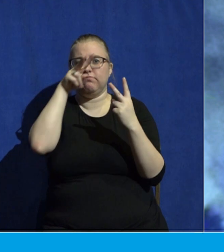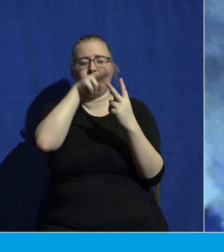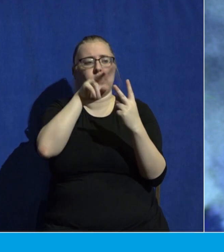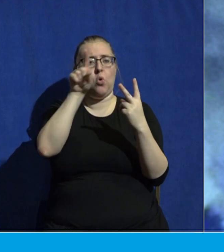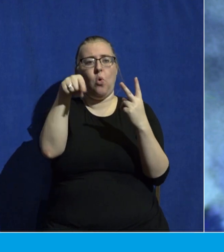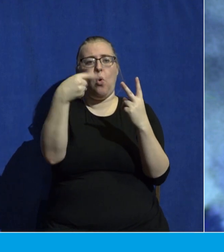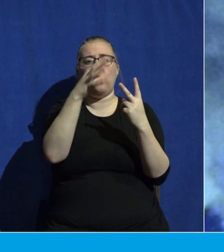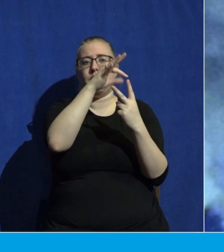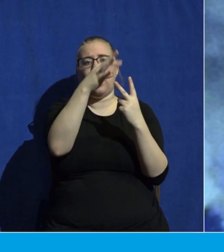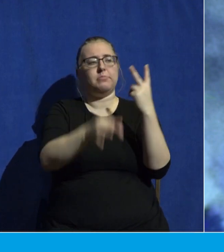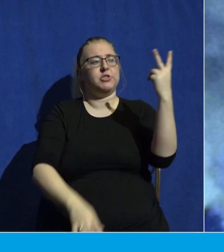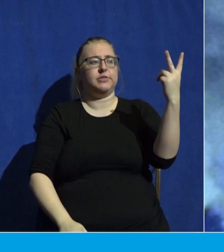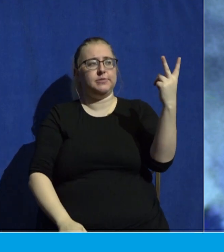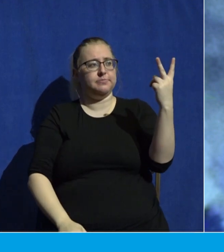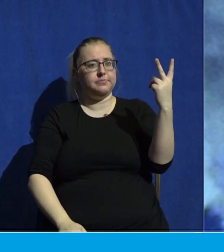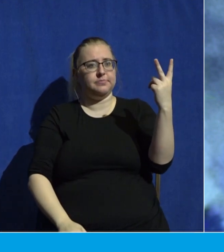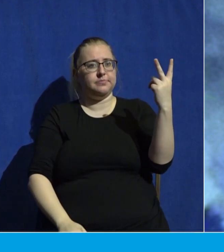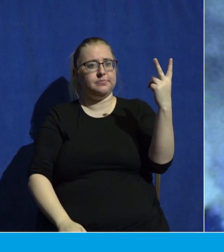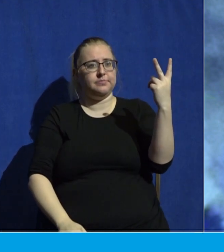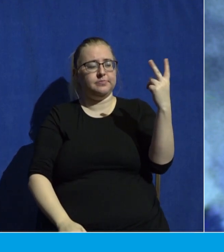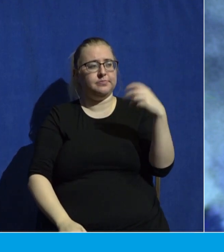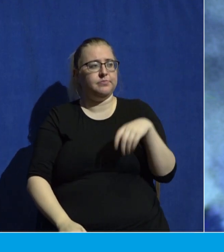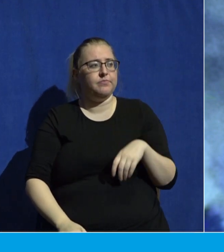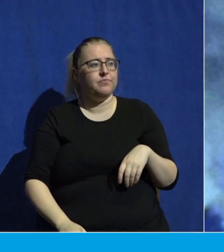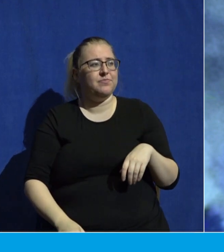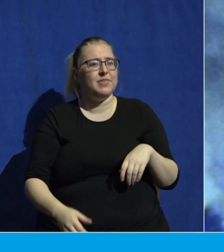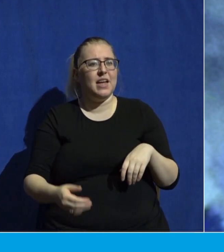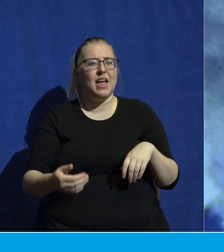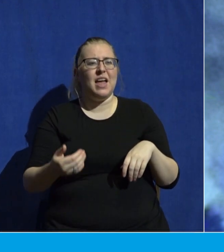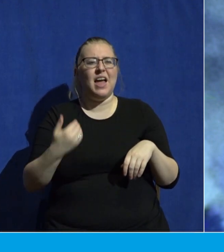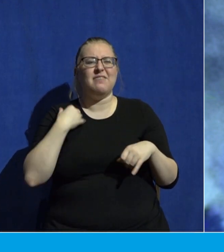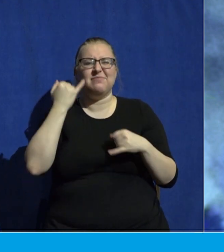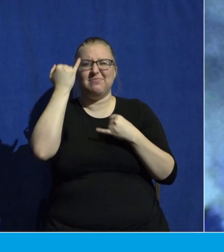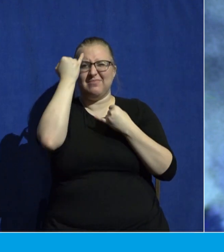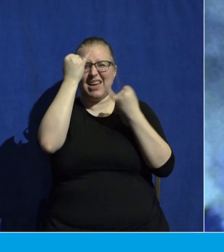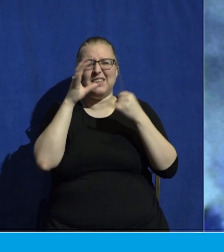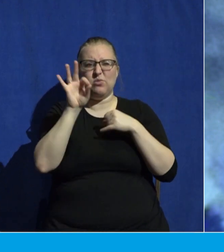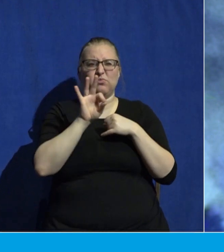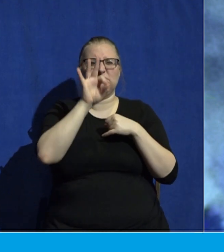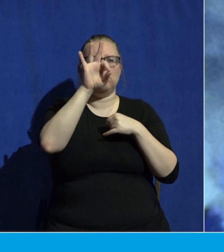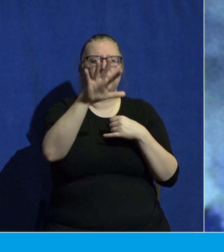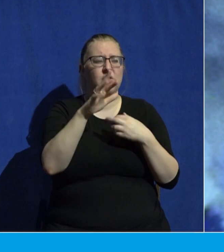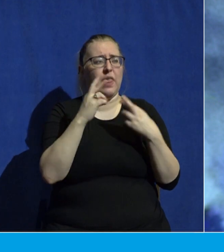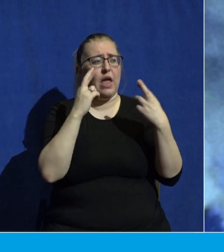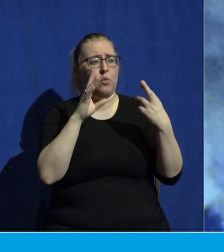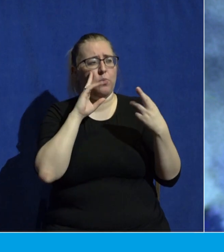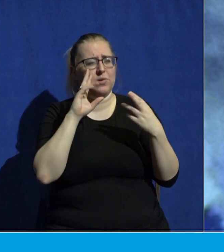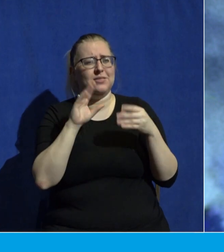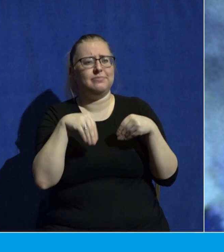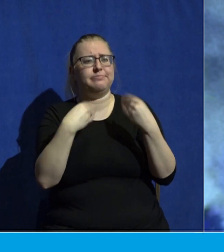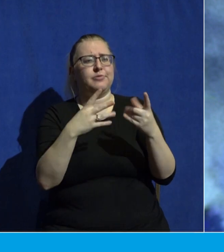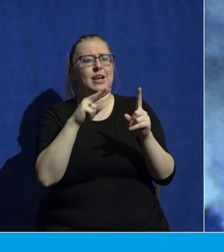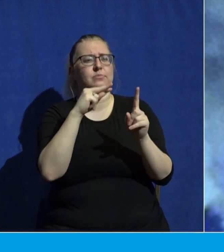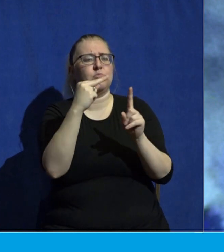Let me put an idea before you that I hope will bring some needed perspective for every single one of us today. We all